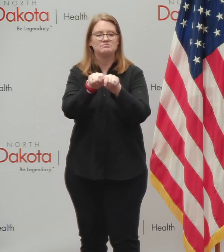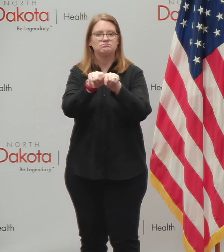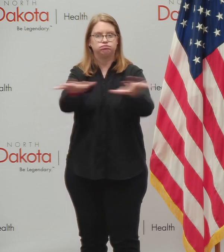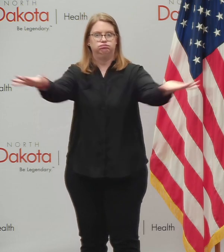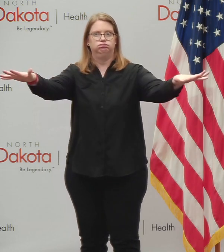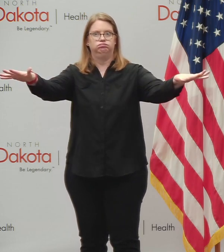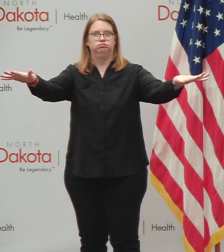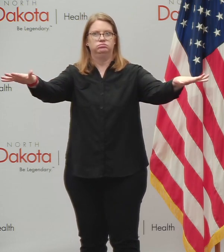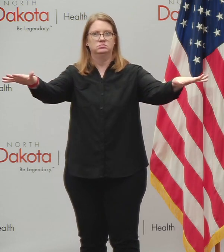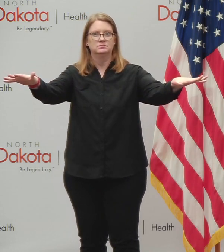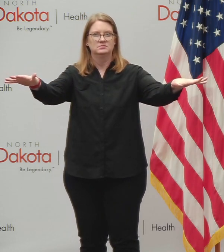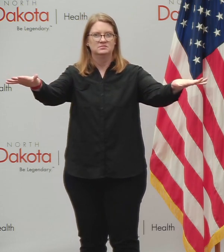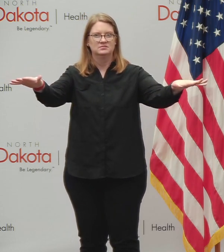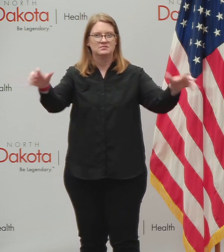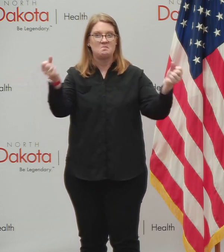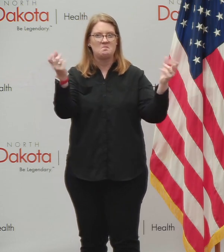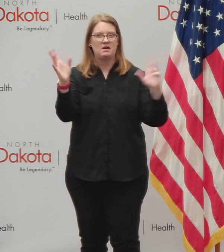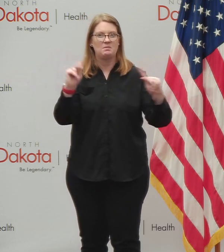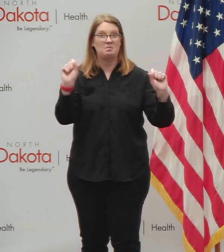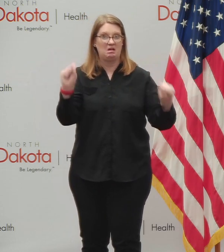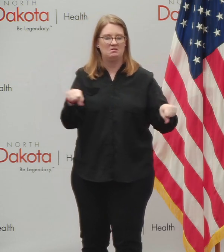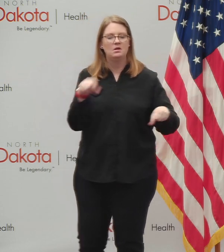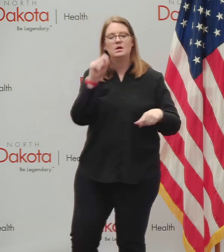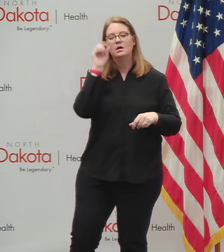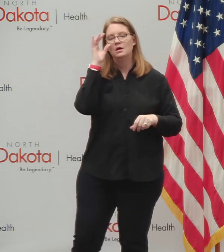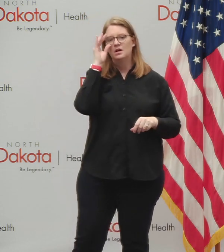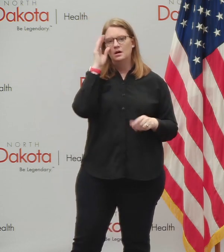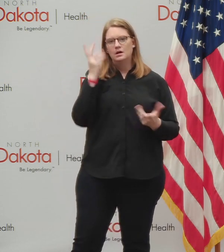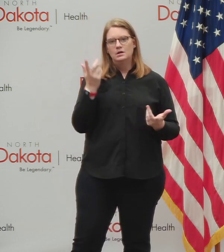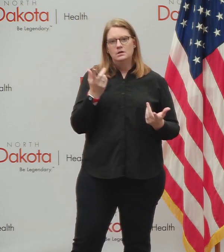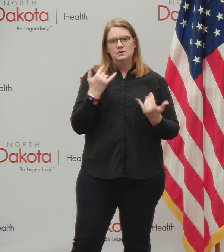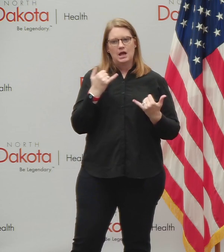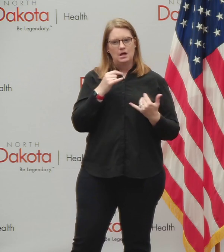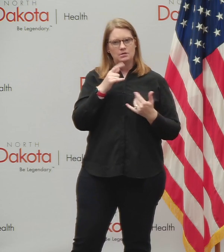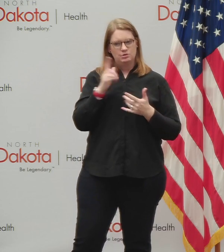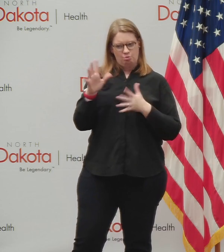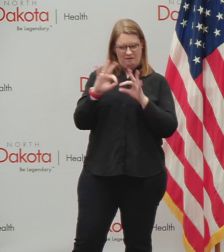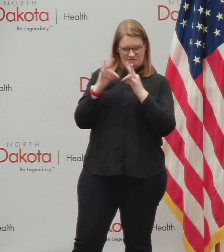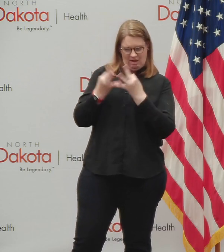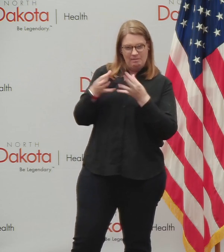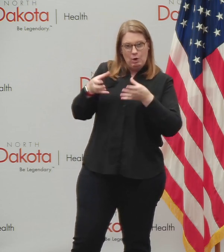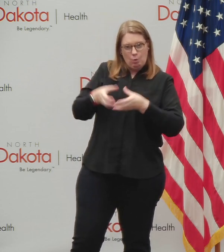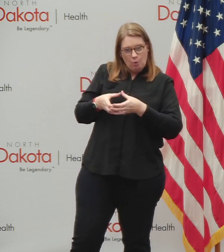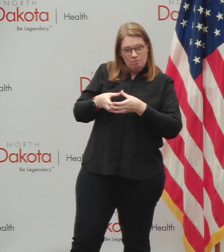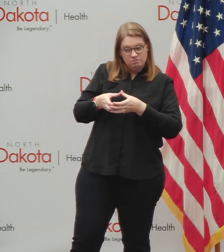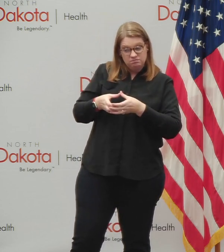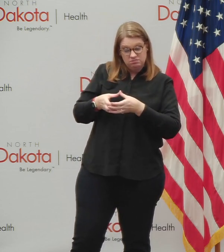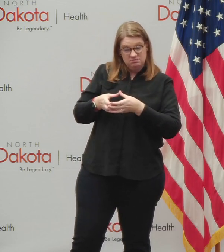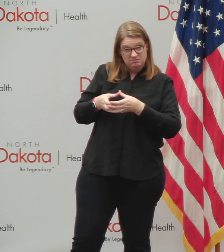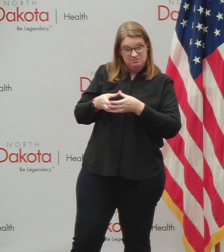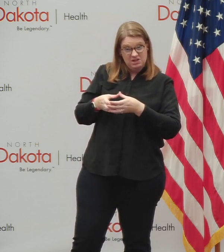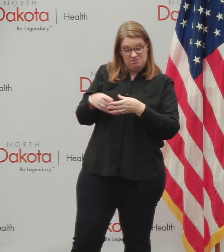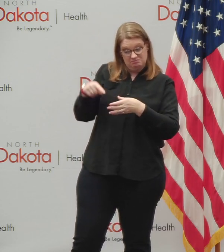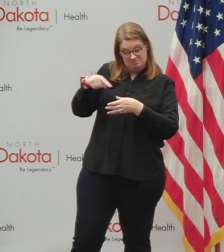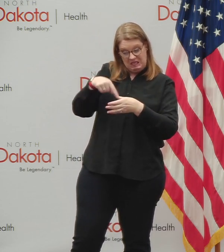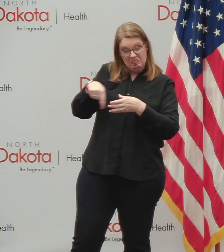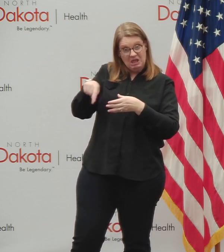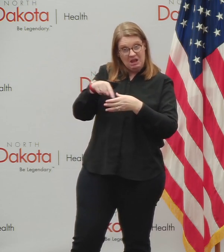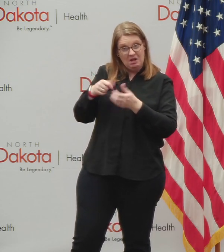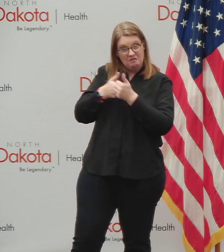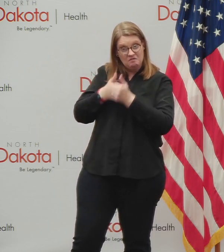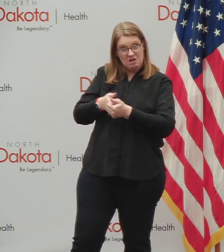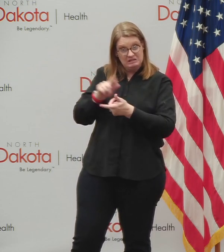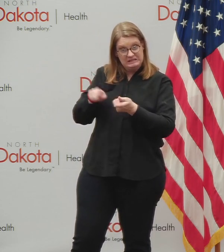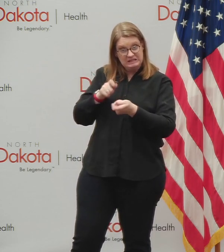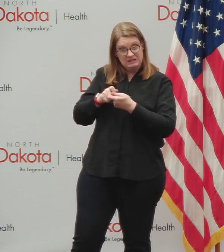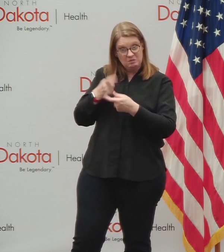Thanksgiving, one thing to identify is, you know, who's, who's your core group? Who's your family group? Are they all practicing? Uh, because, uh, you